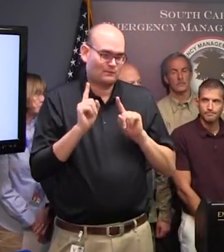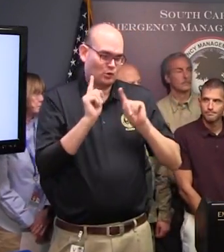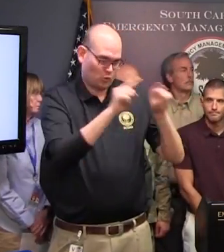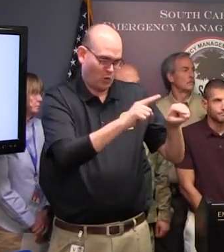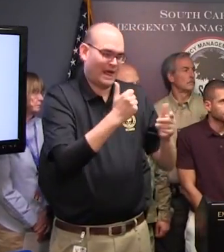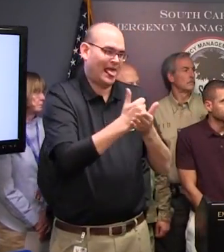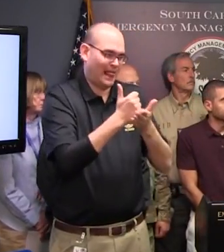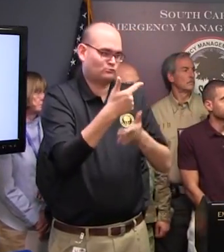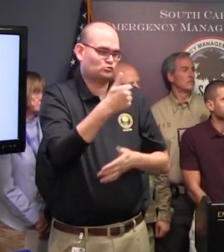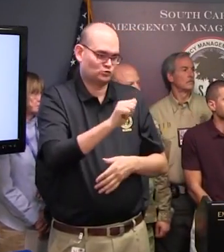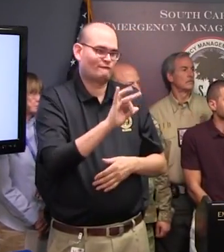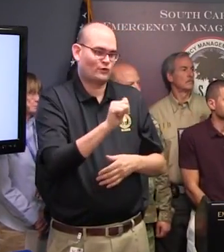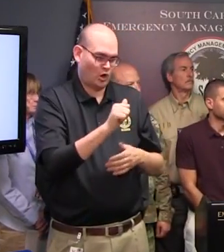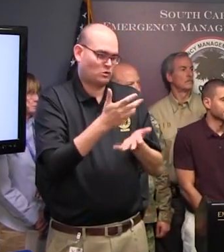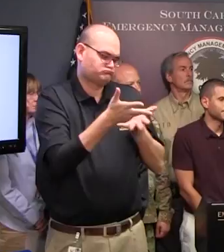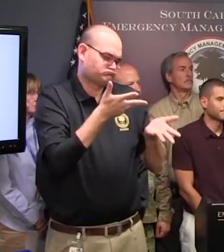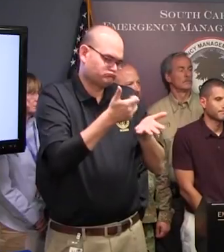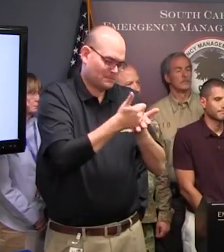of Agriculture.